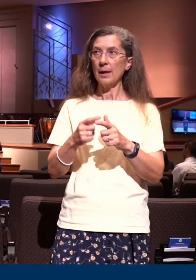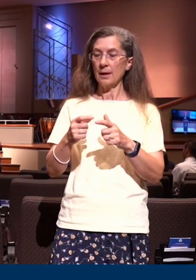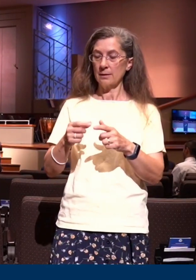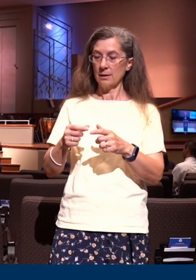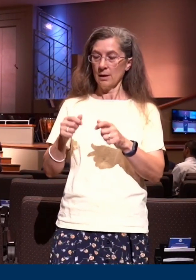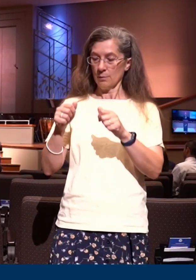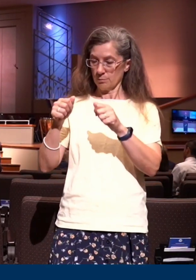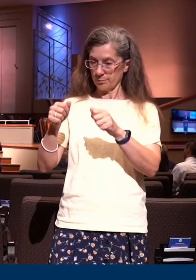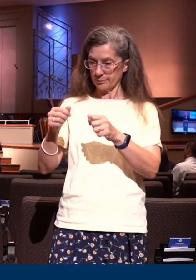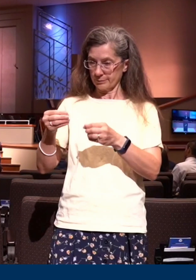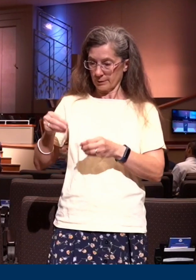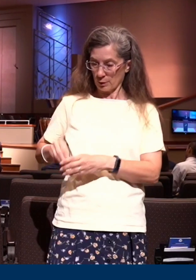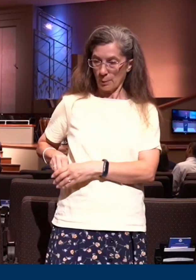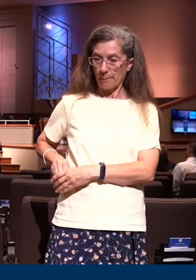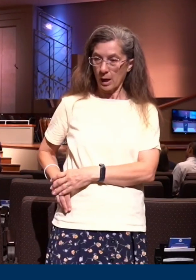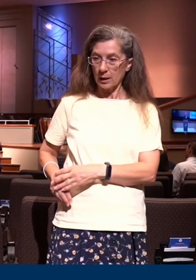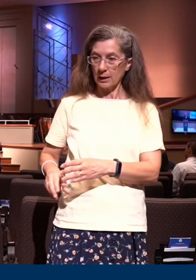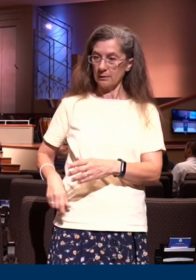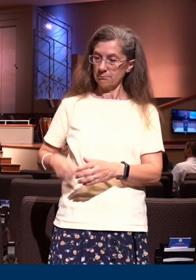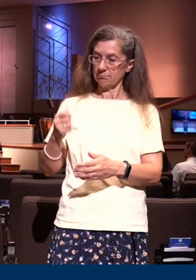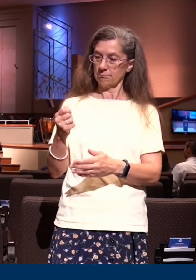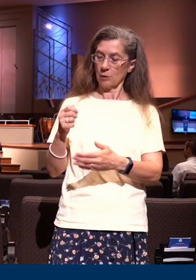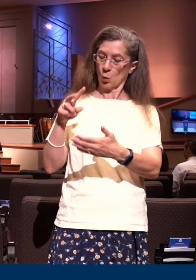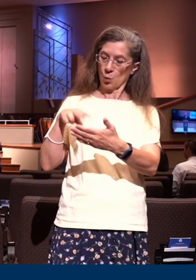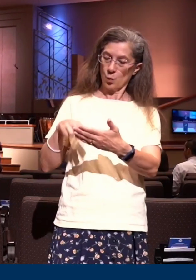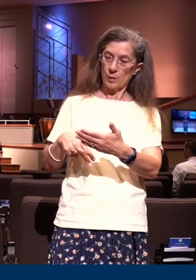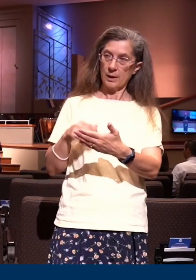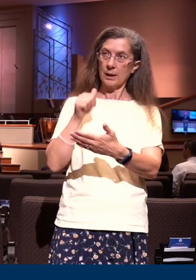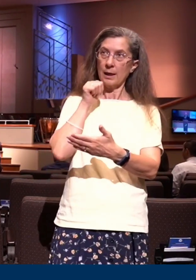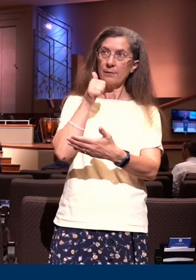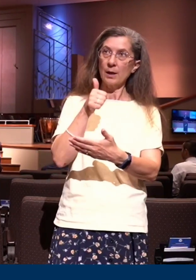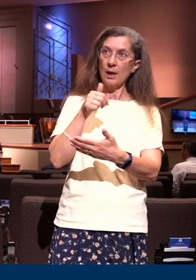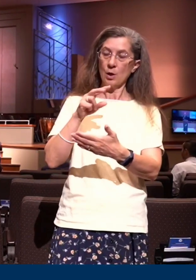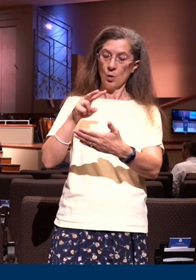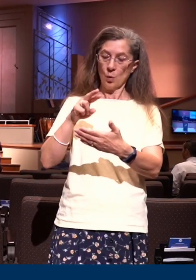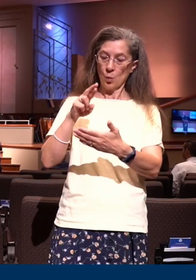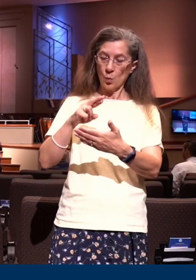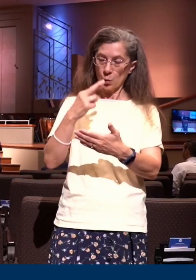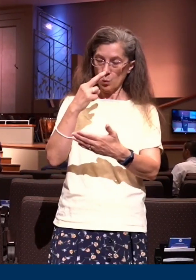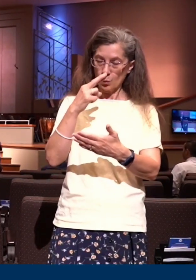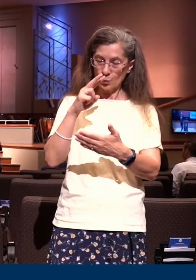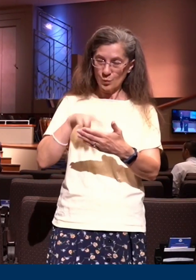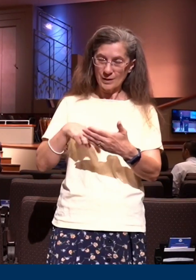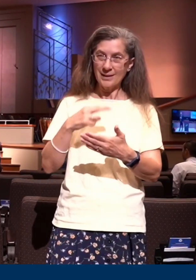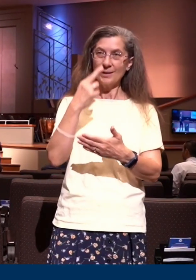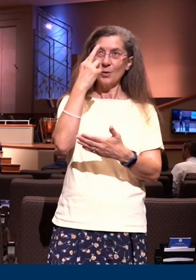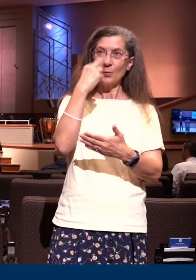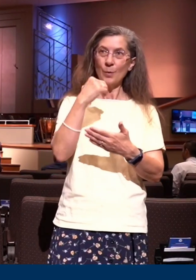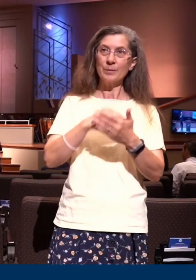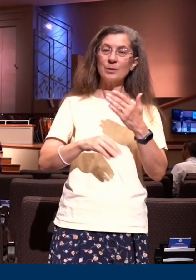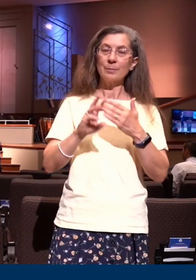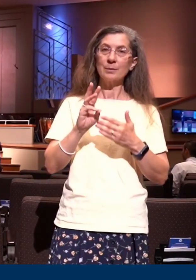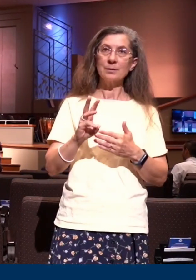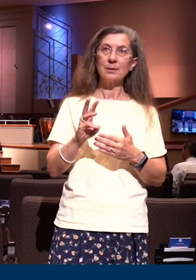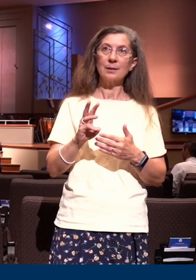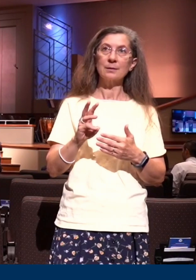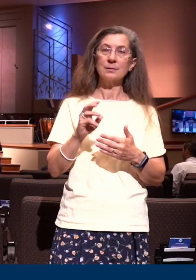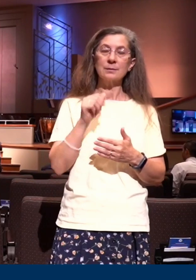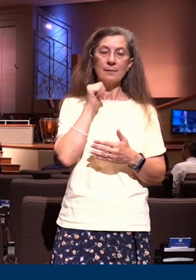and one of the ways to make this reckoning real is just to read Romans 6 just put it in your pocket if sometimes in your heart there's a